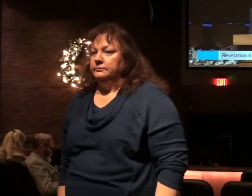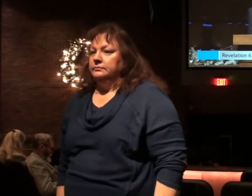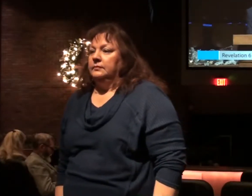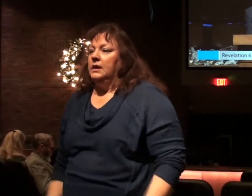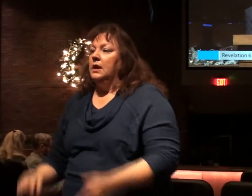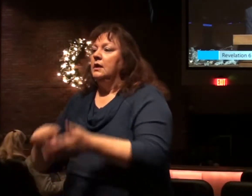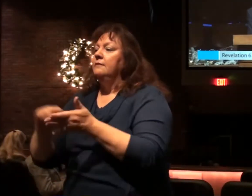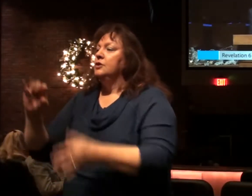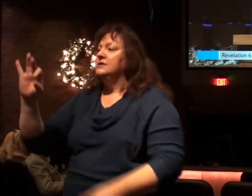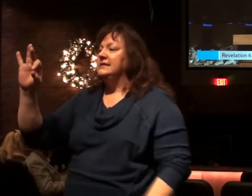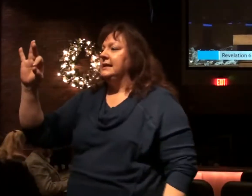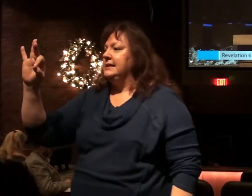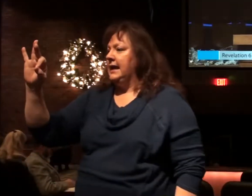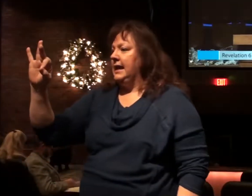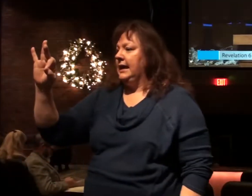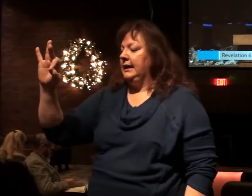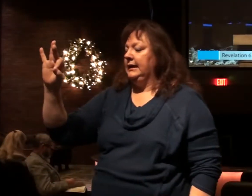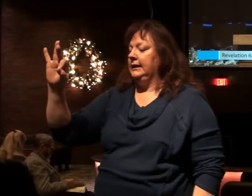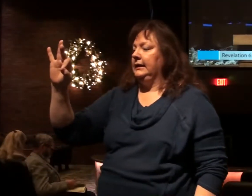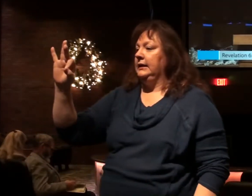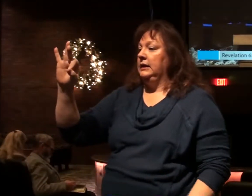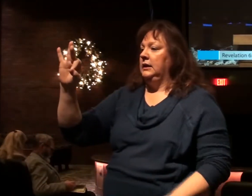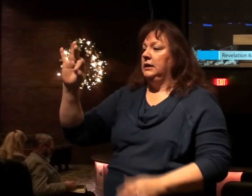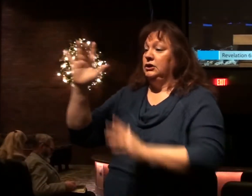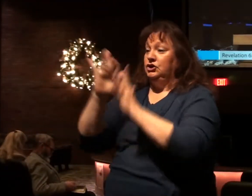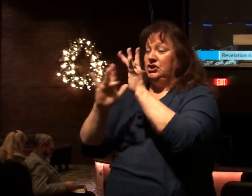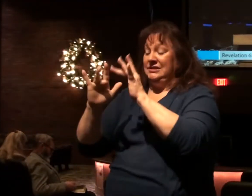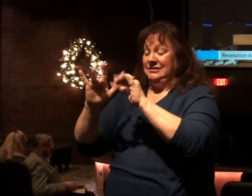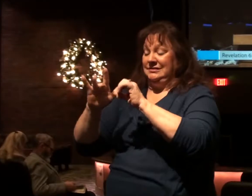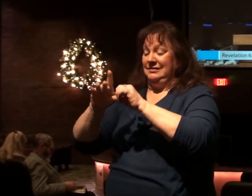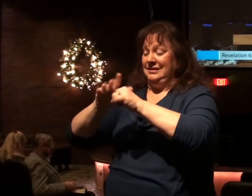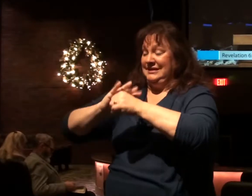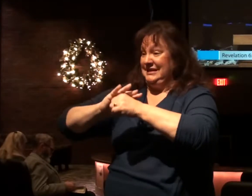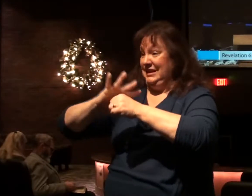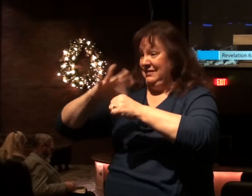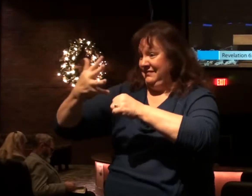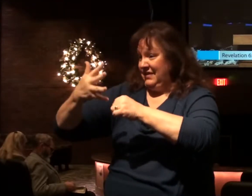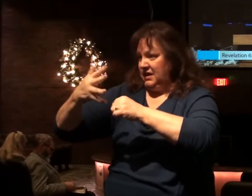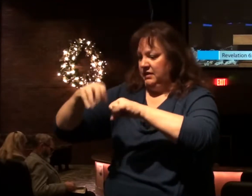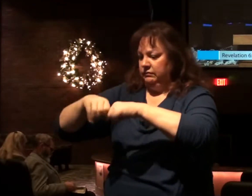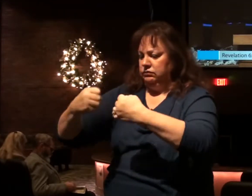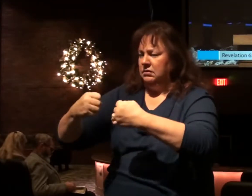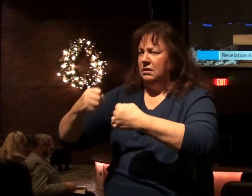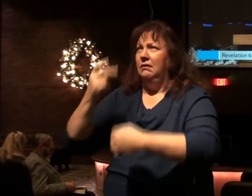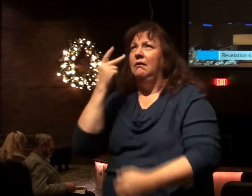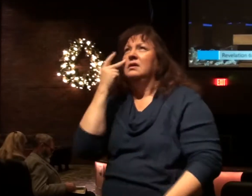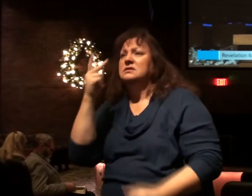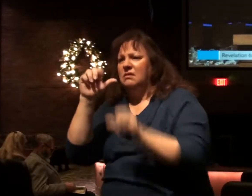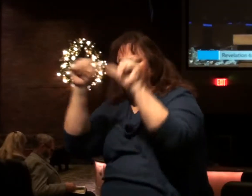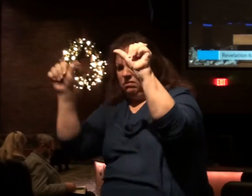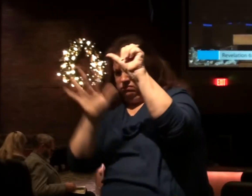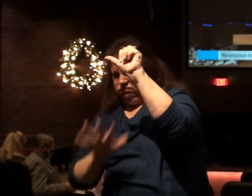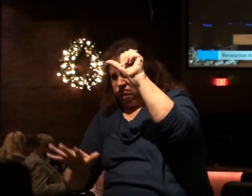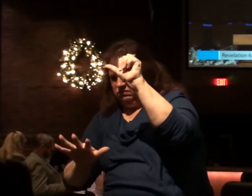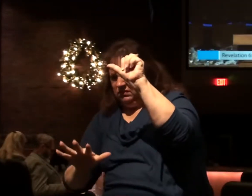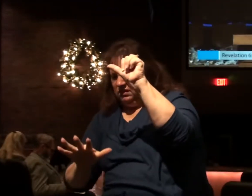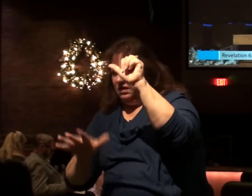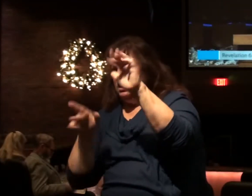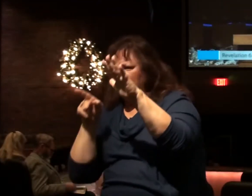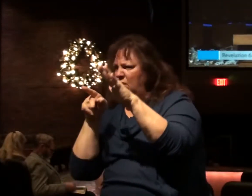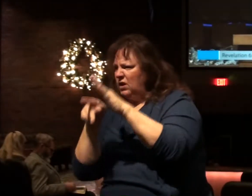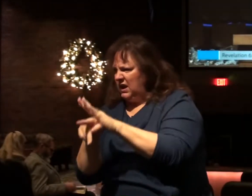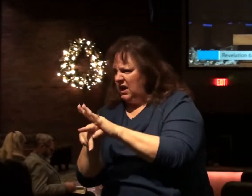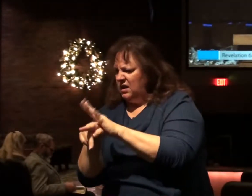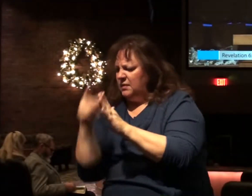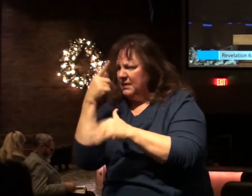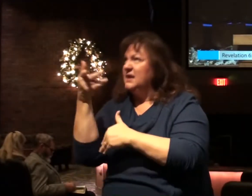In verse nine, when the man broke the fifth seal, I saw underneath the altar the souls of those who had been slain because of the word of God,